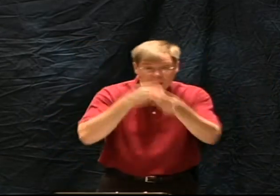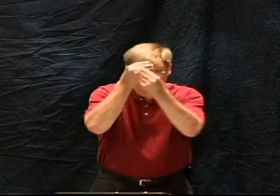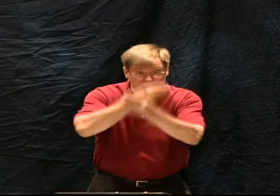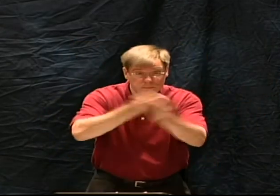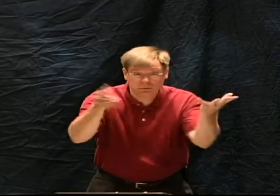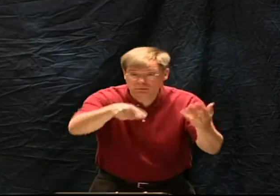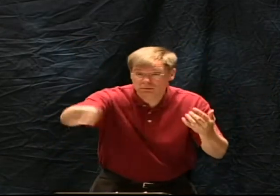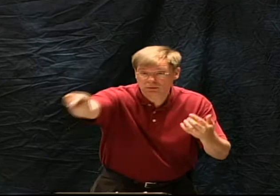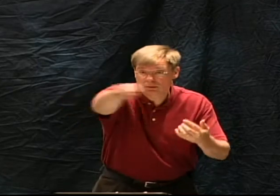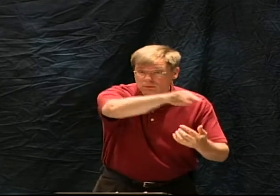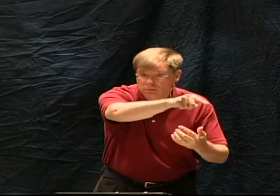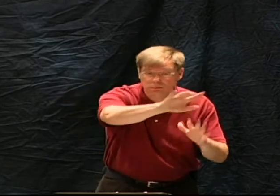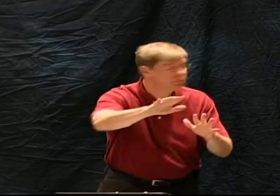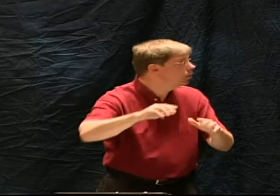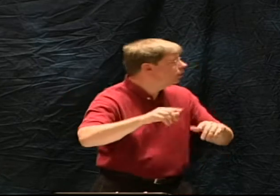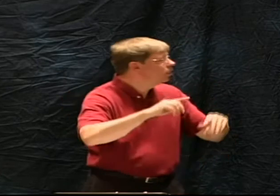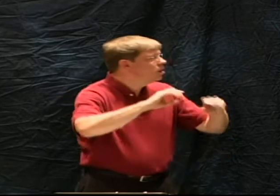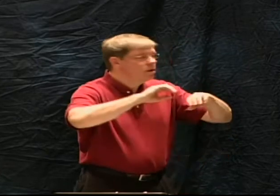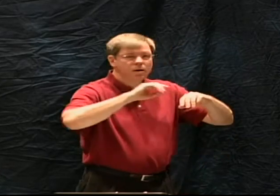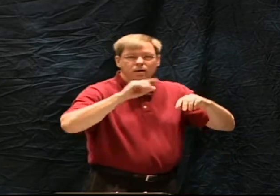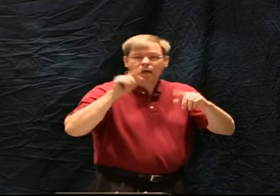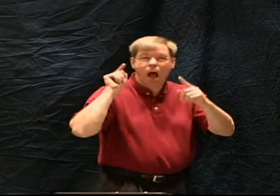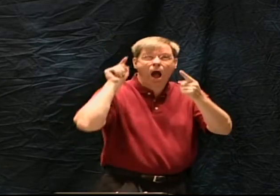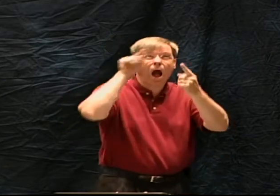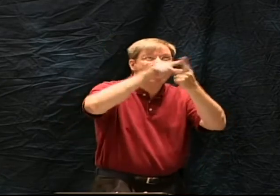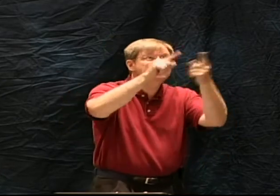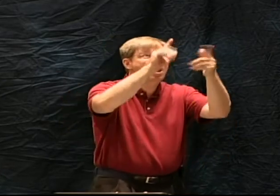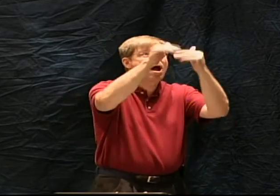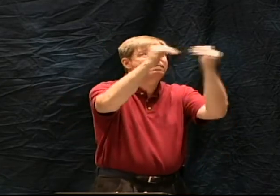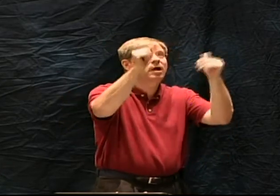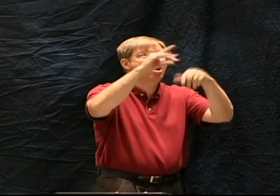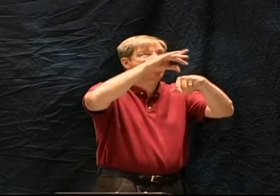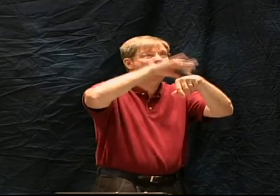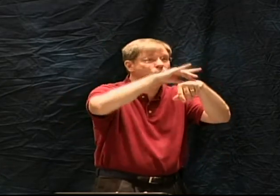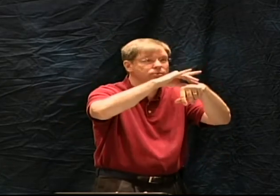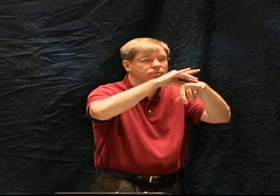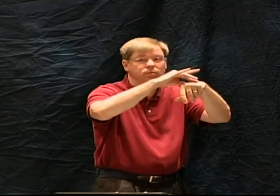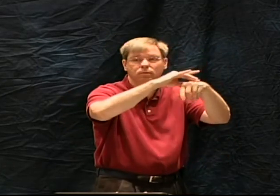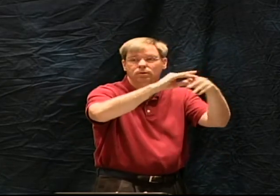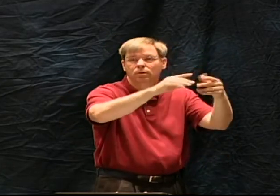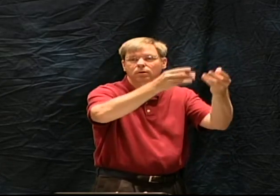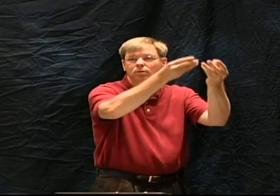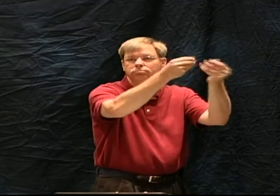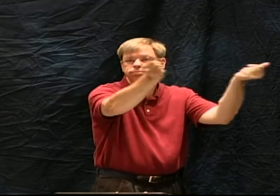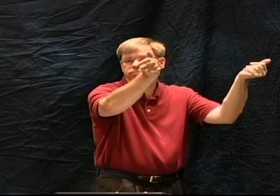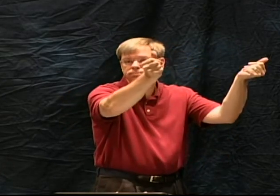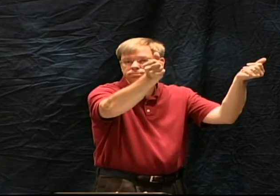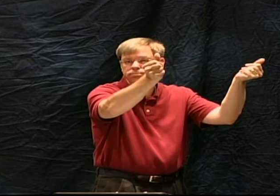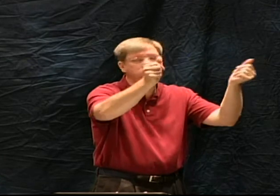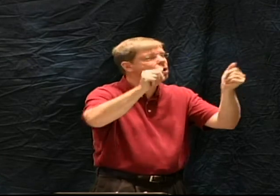he says for assuredly I say to you till heaven and earth pass away